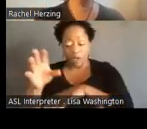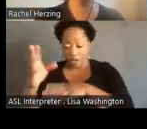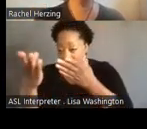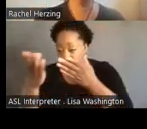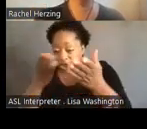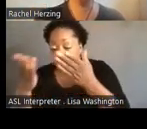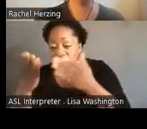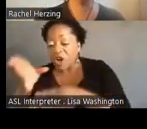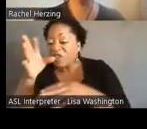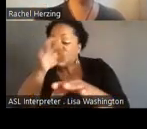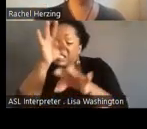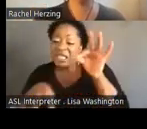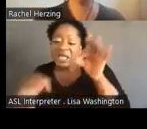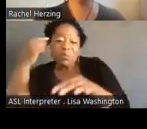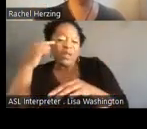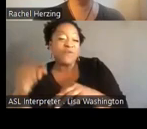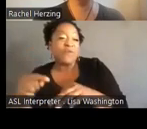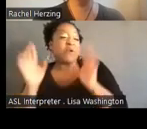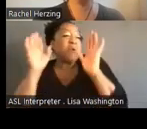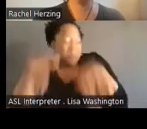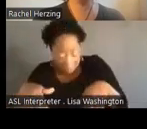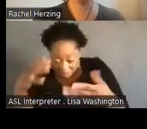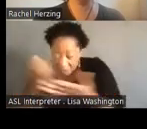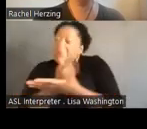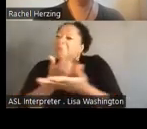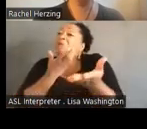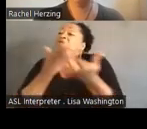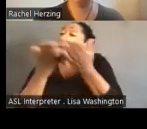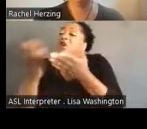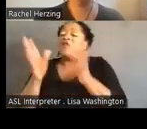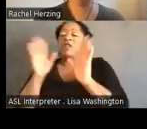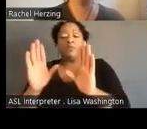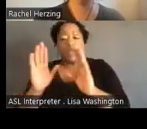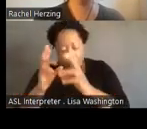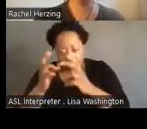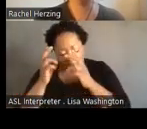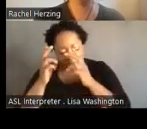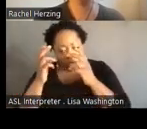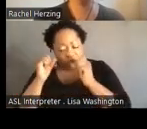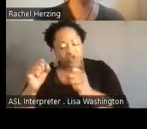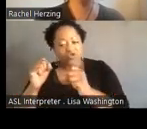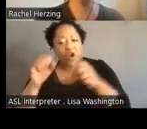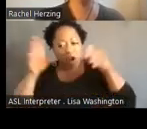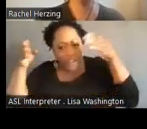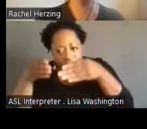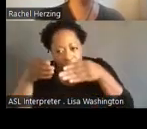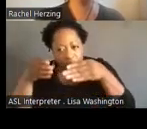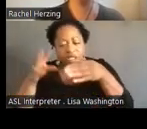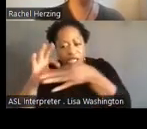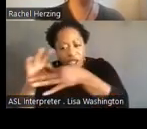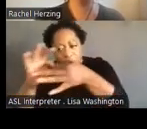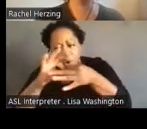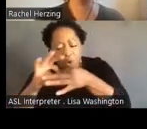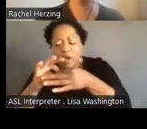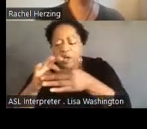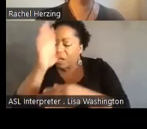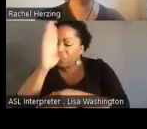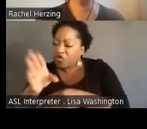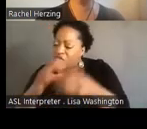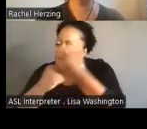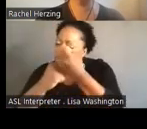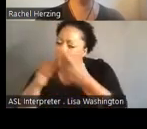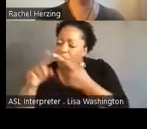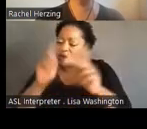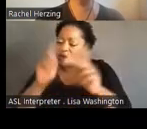simply for the sake of doing service, but it was highly targeted and well-coordinated direct support to people